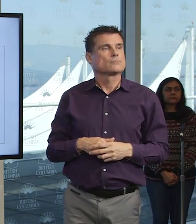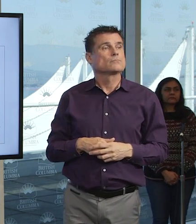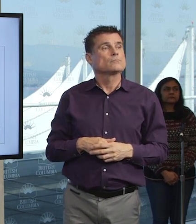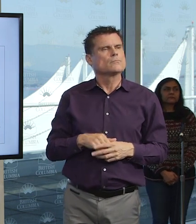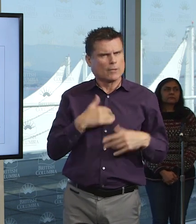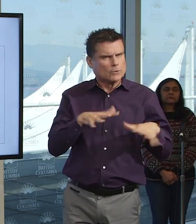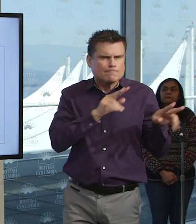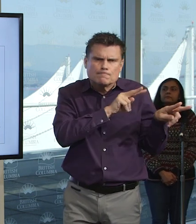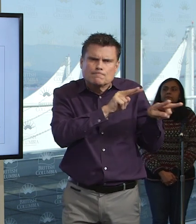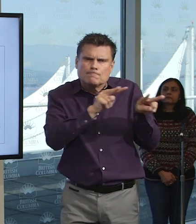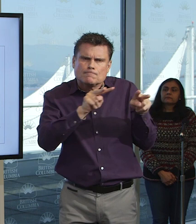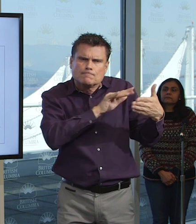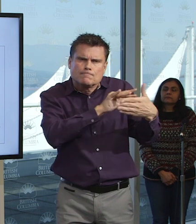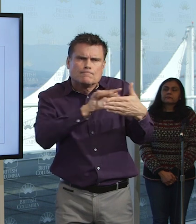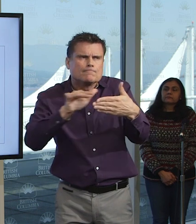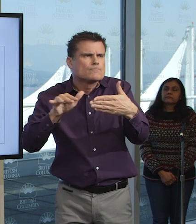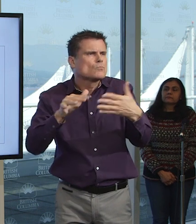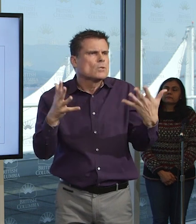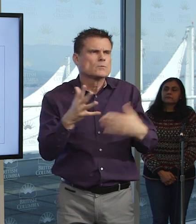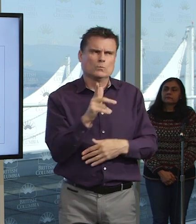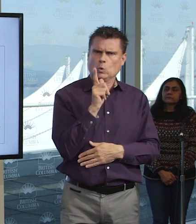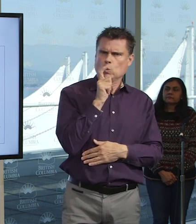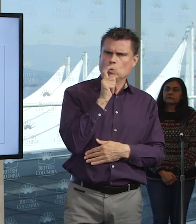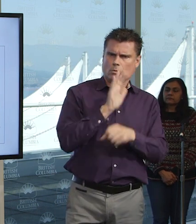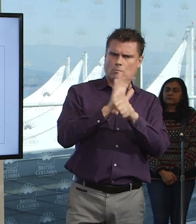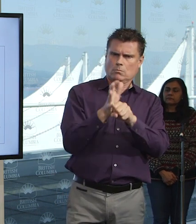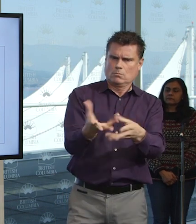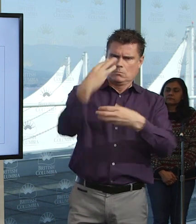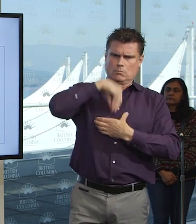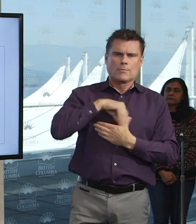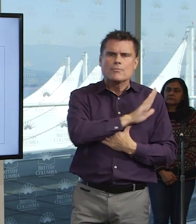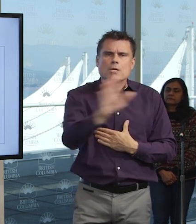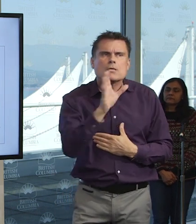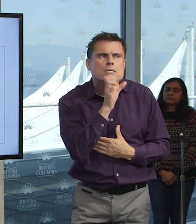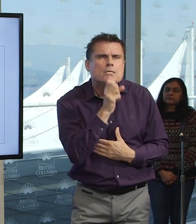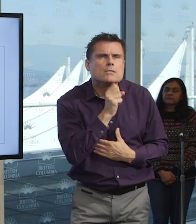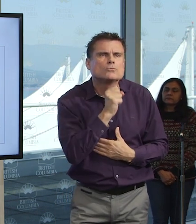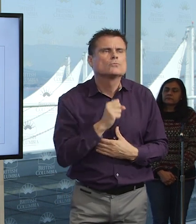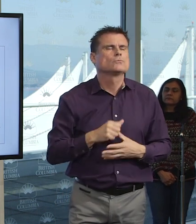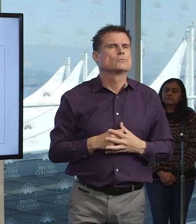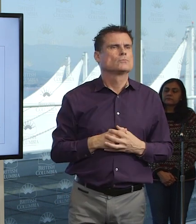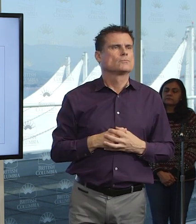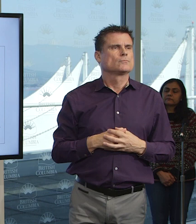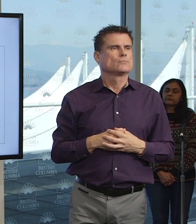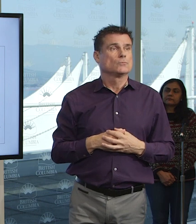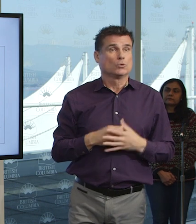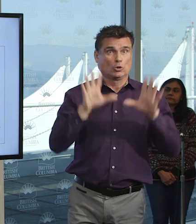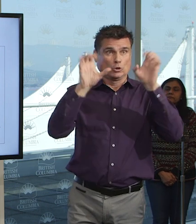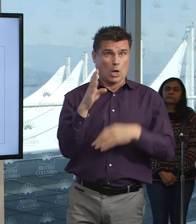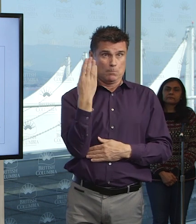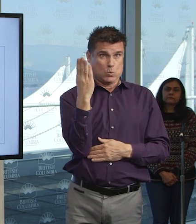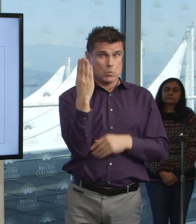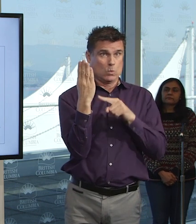ages of people who are affected here in British Columbia. And what we have in the dark lines are the proportion